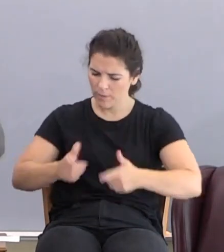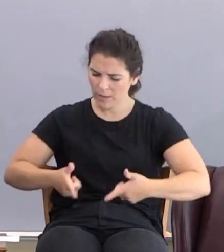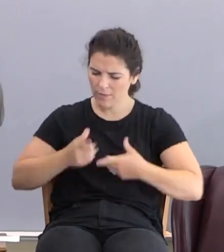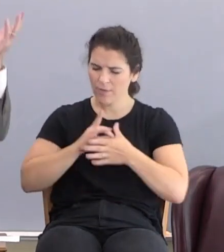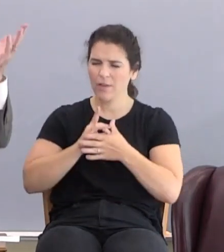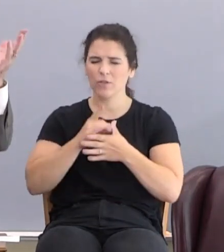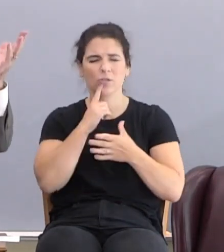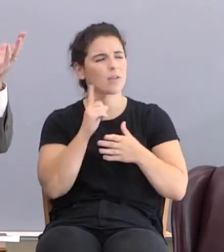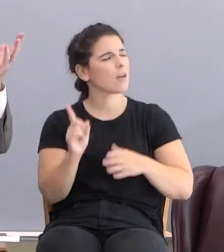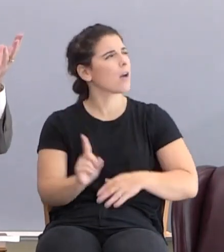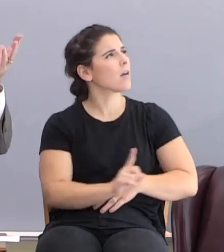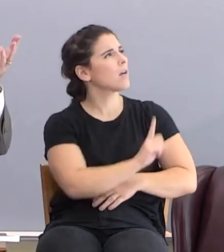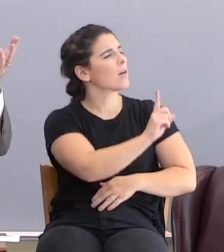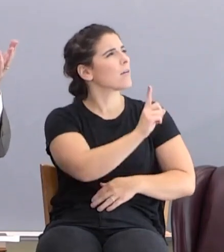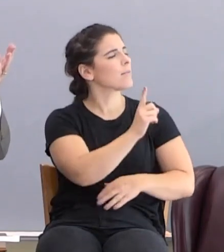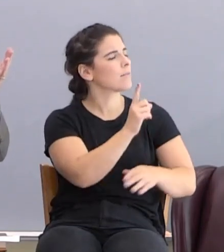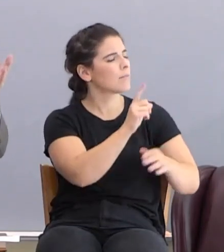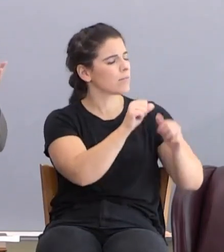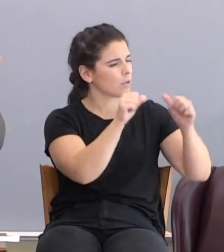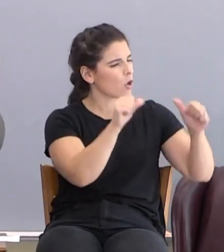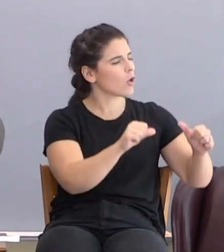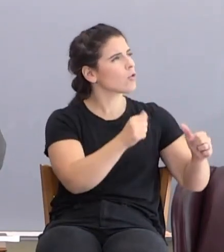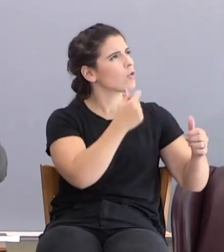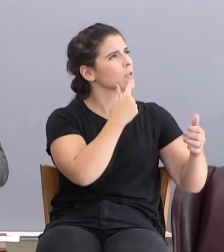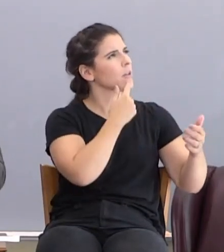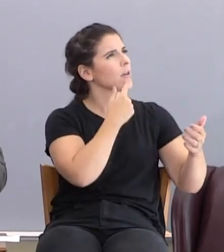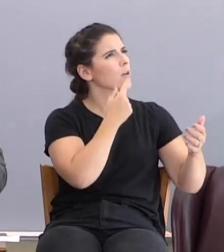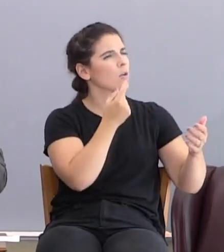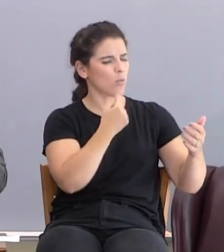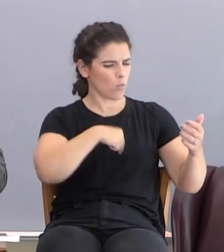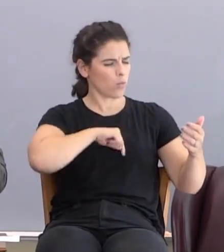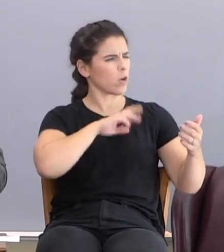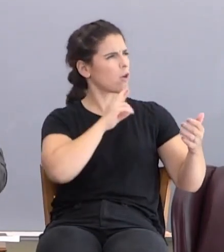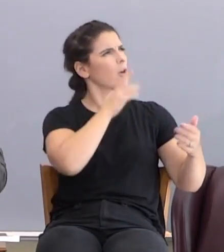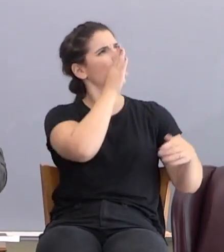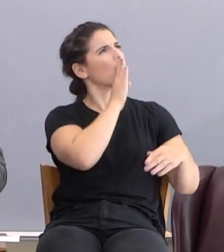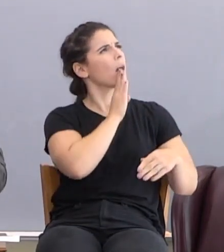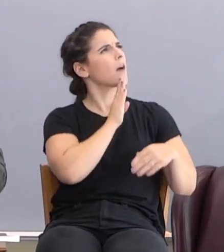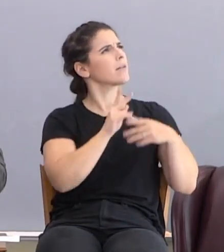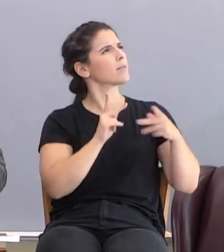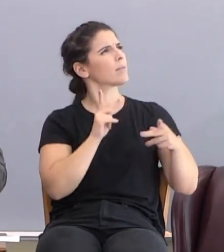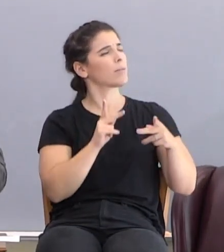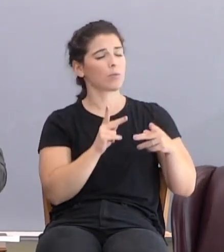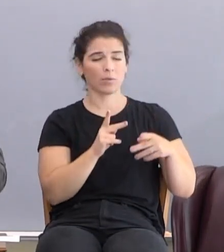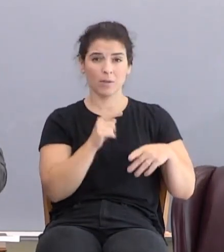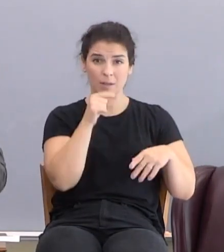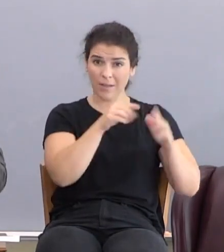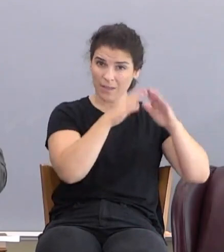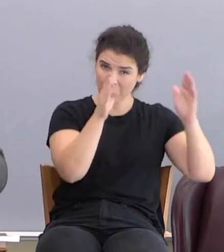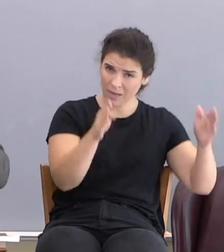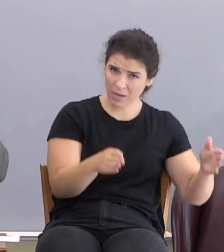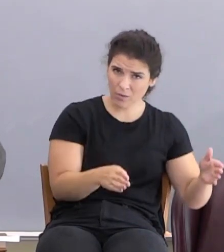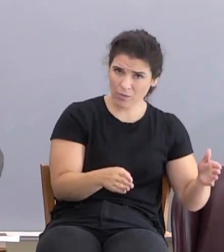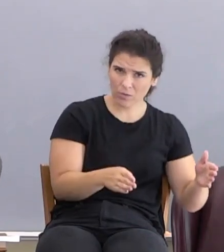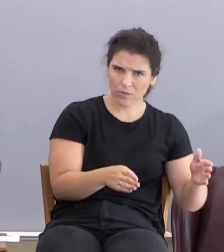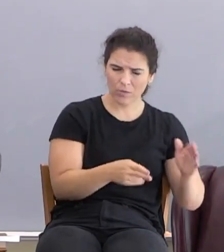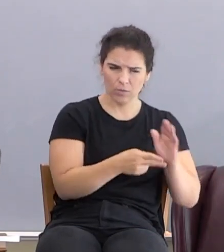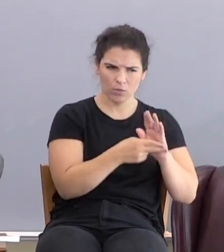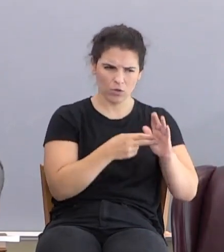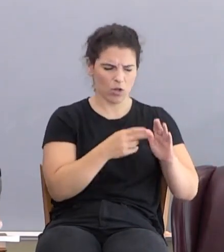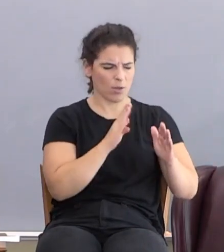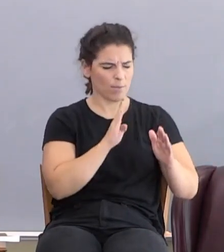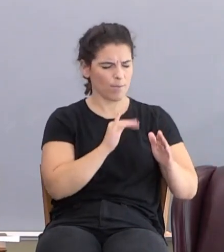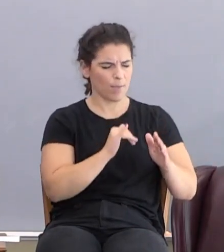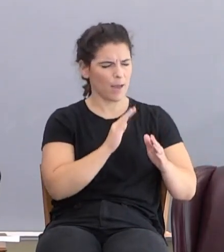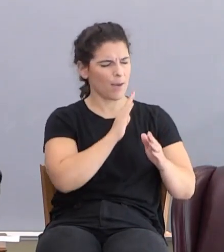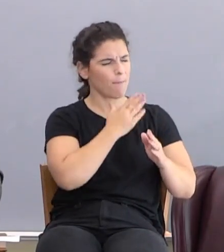come and say, oh, we're God's people. Is this house, which is called by my